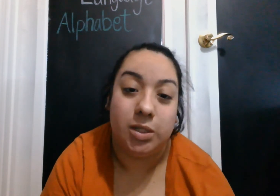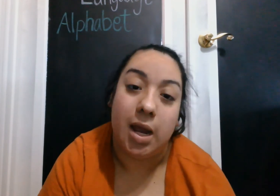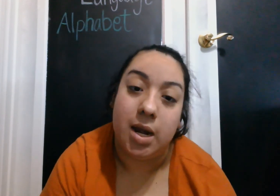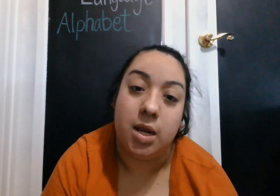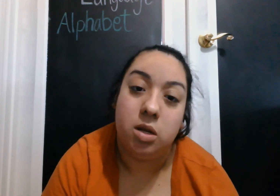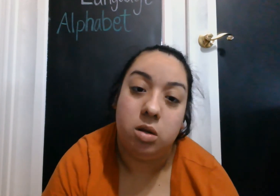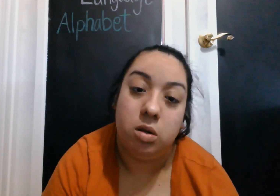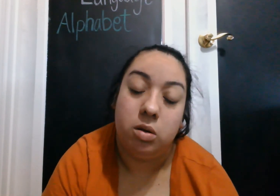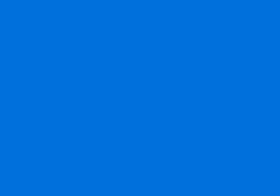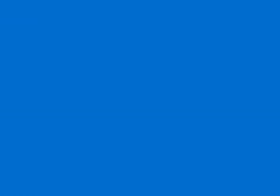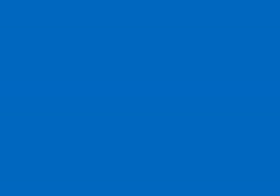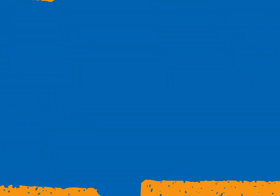signing.